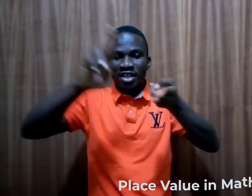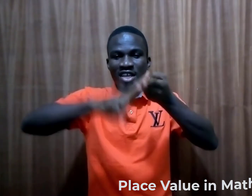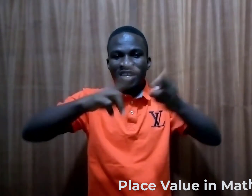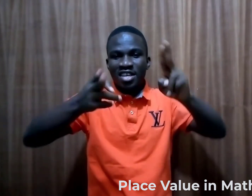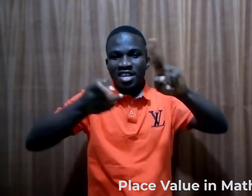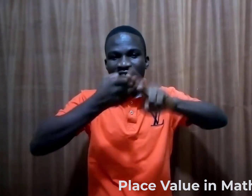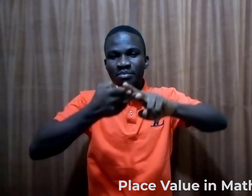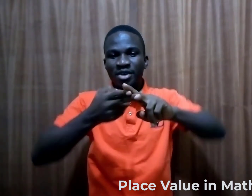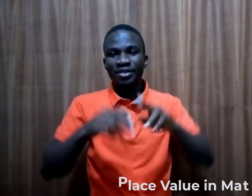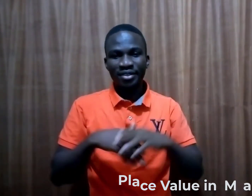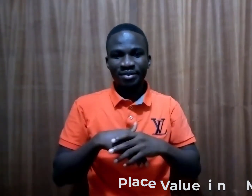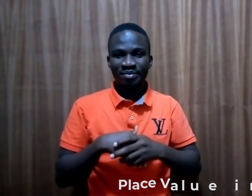in Douglas.